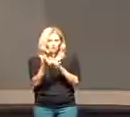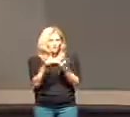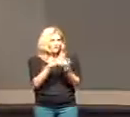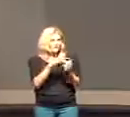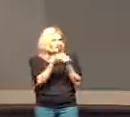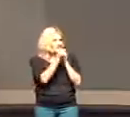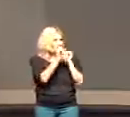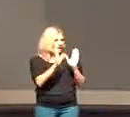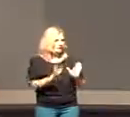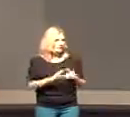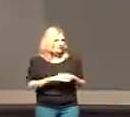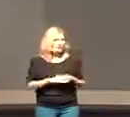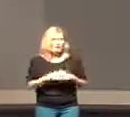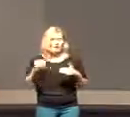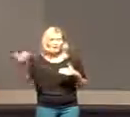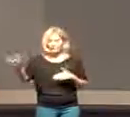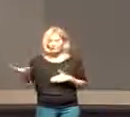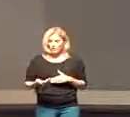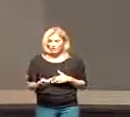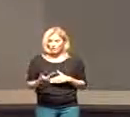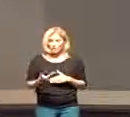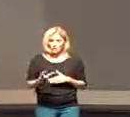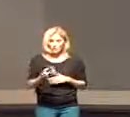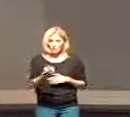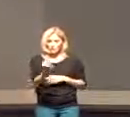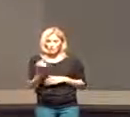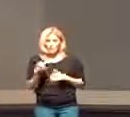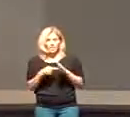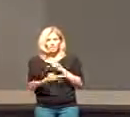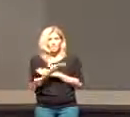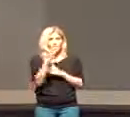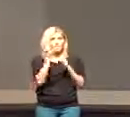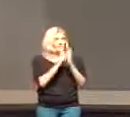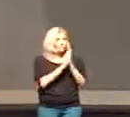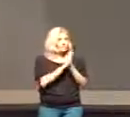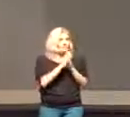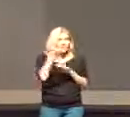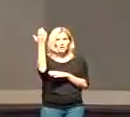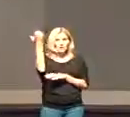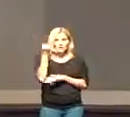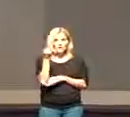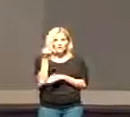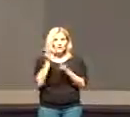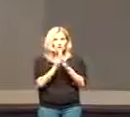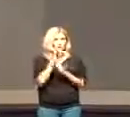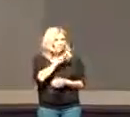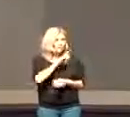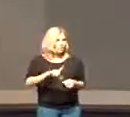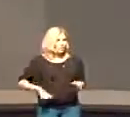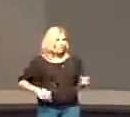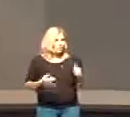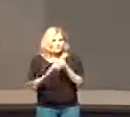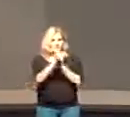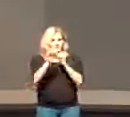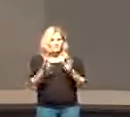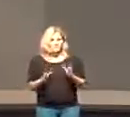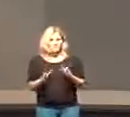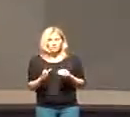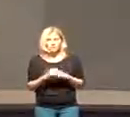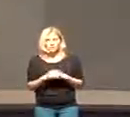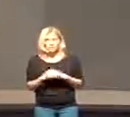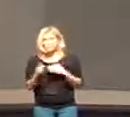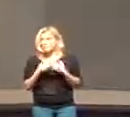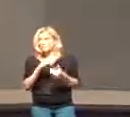as your Savior I invite you to step out and this morning pray and receive him ask him to be your Lord and Savior commit your life to him